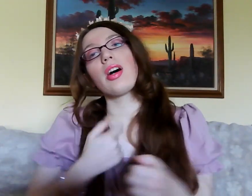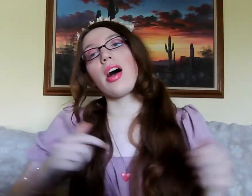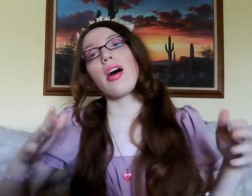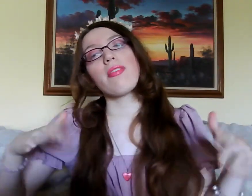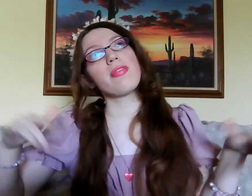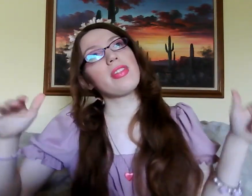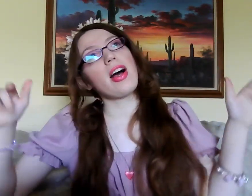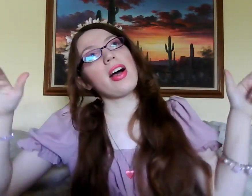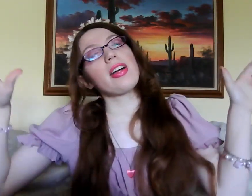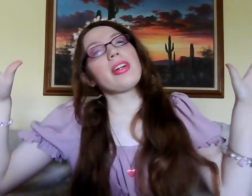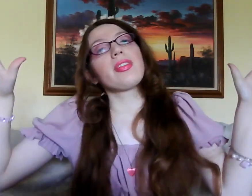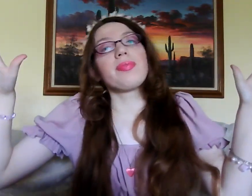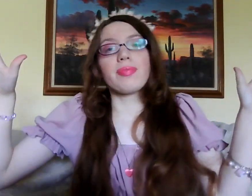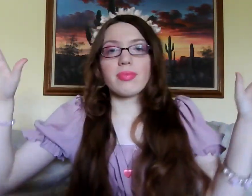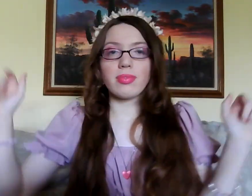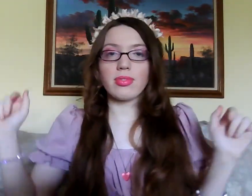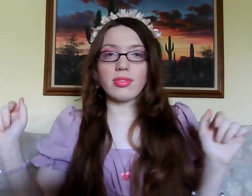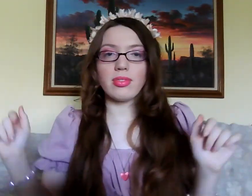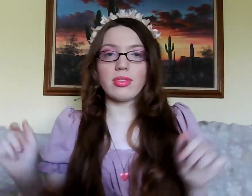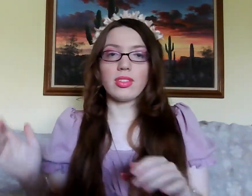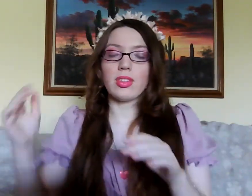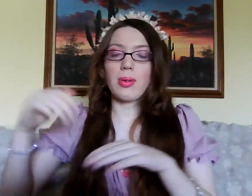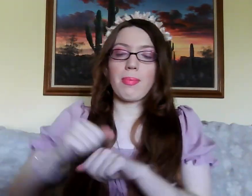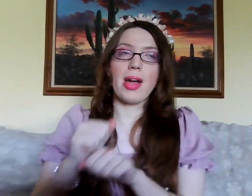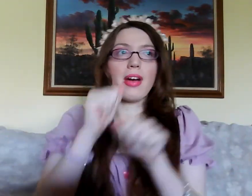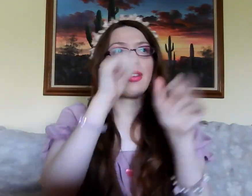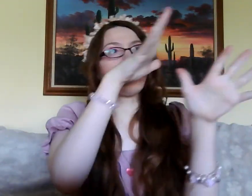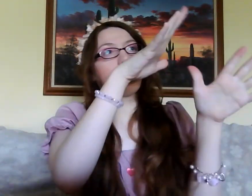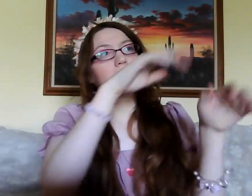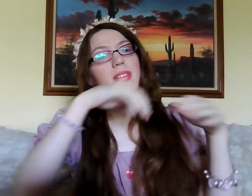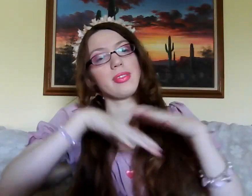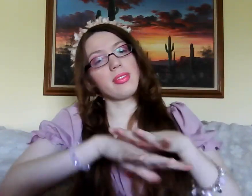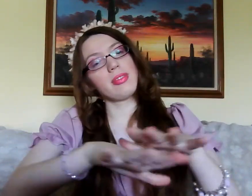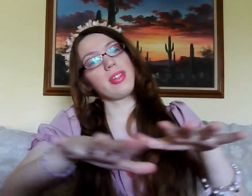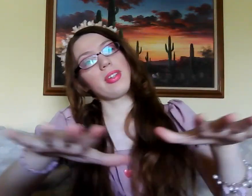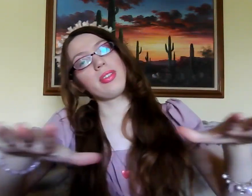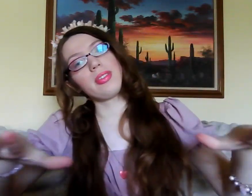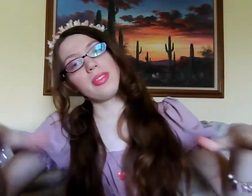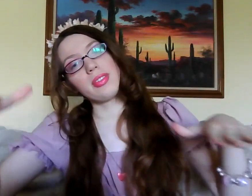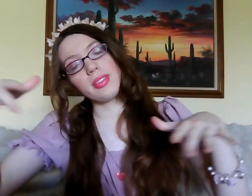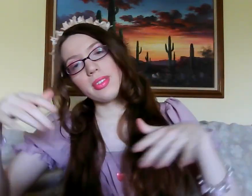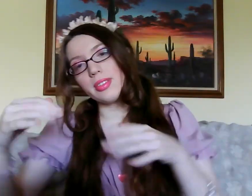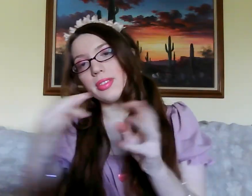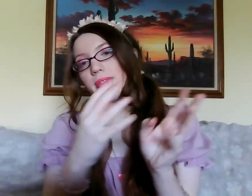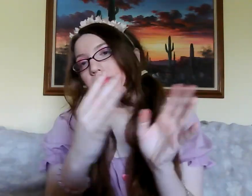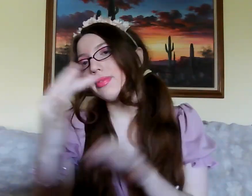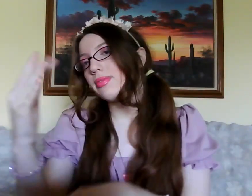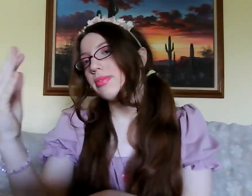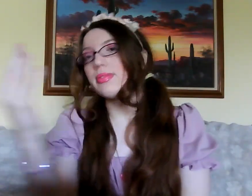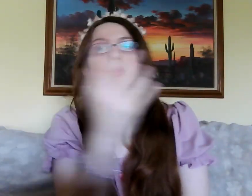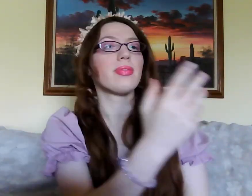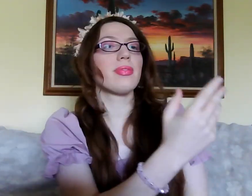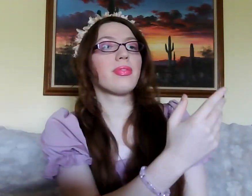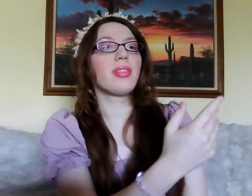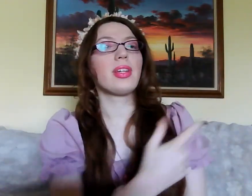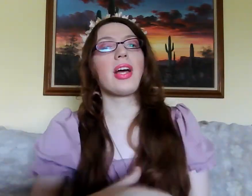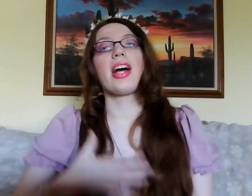I'm flying, over mountain and meadow and glen. And I